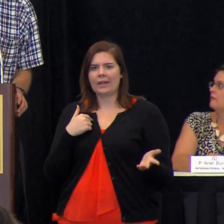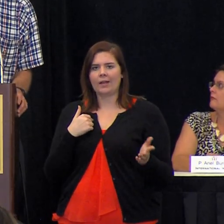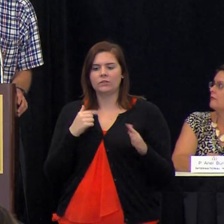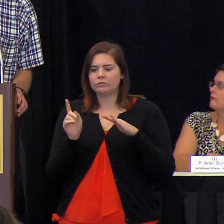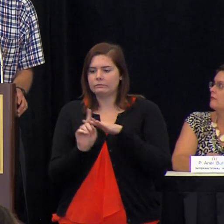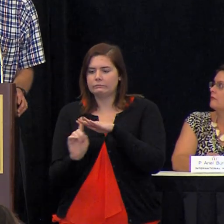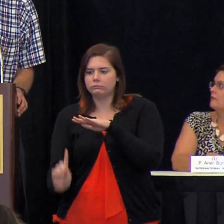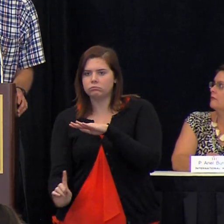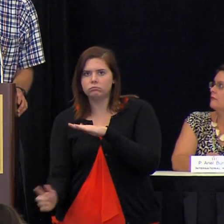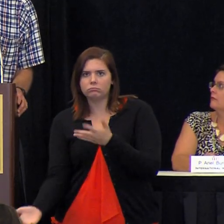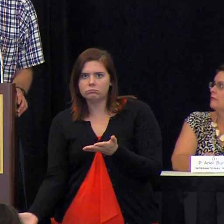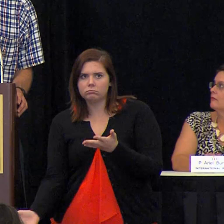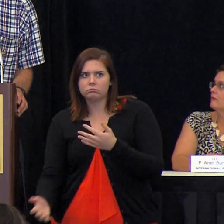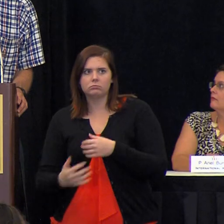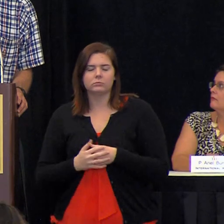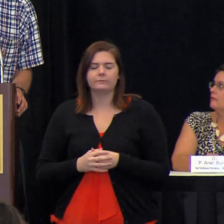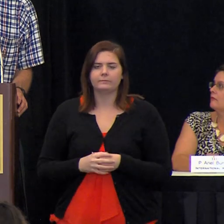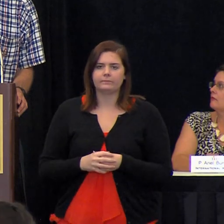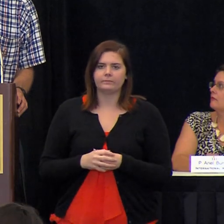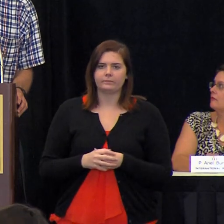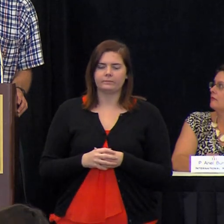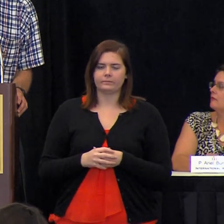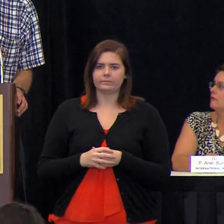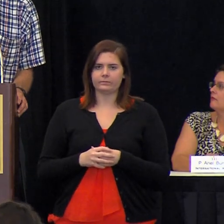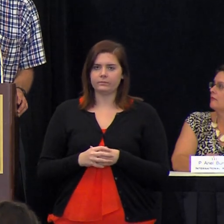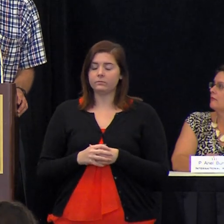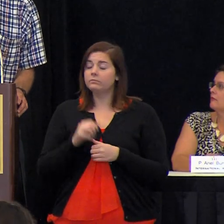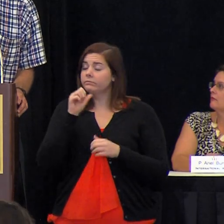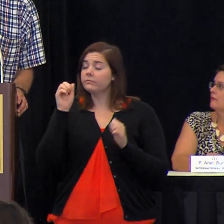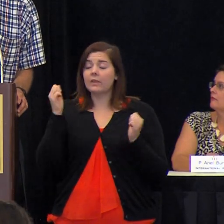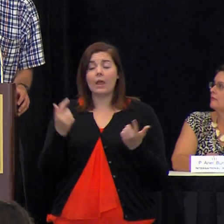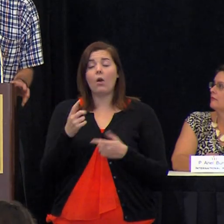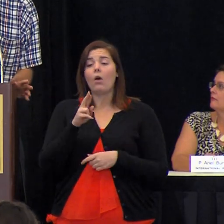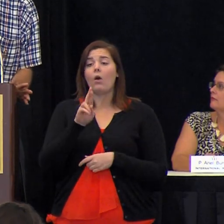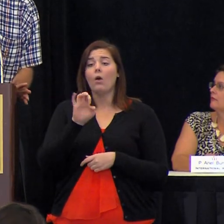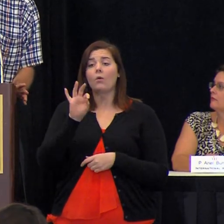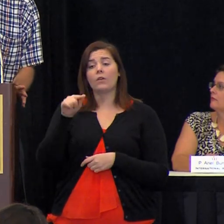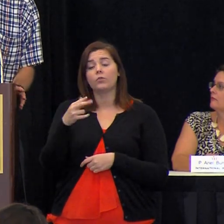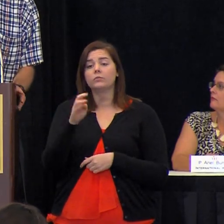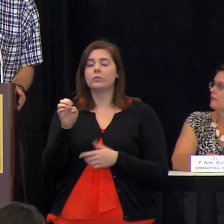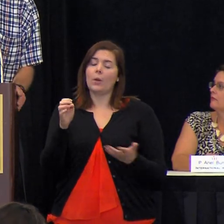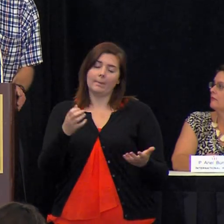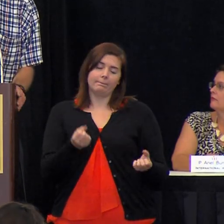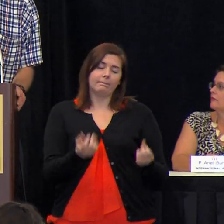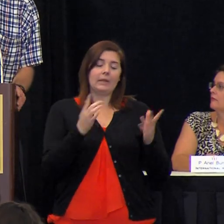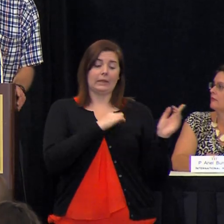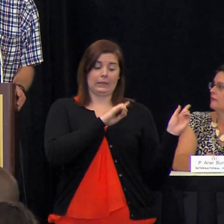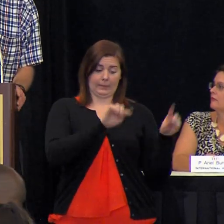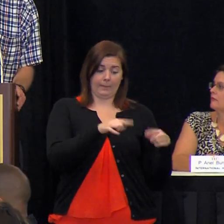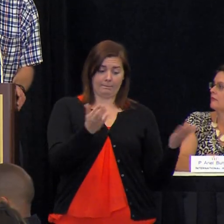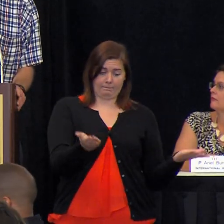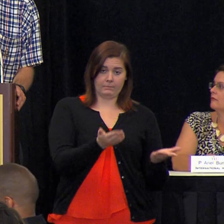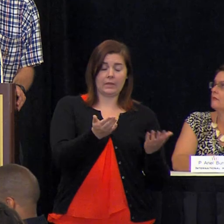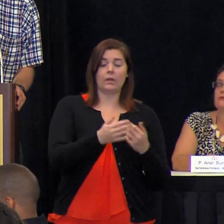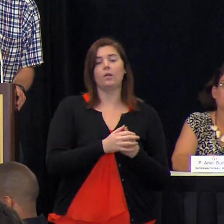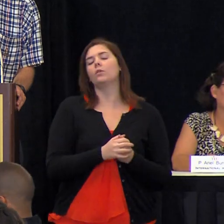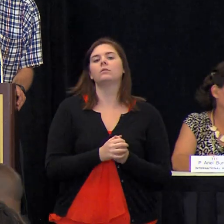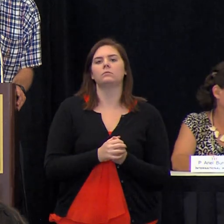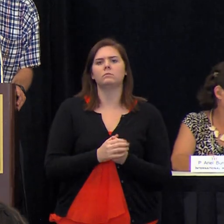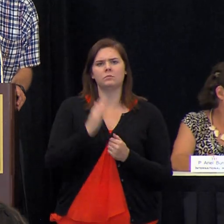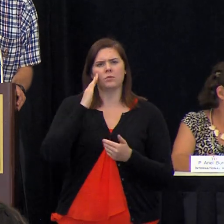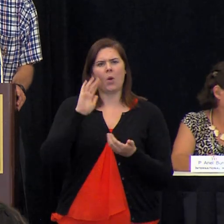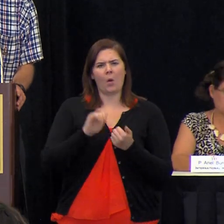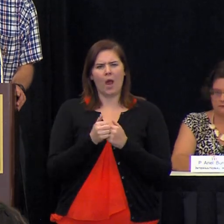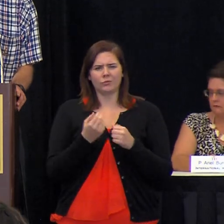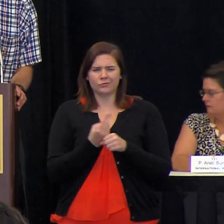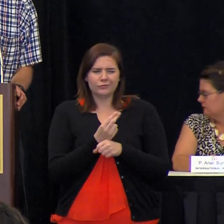cracks um not all refugees you know many of the refugees that do come here do know how